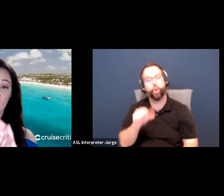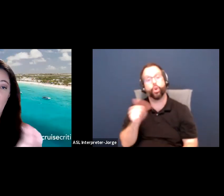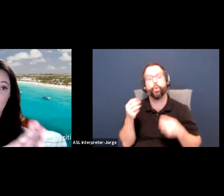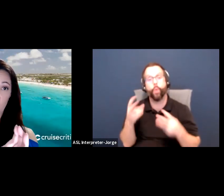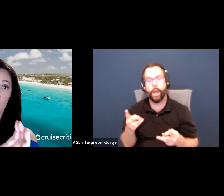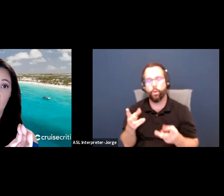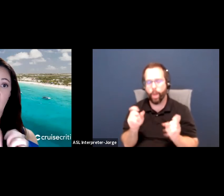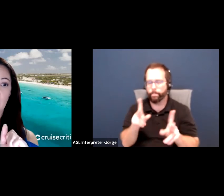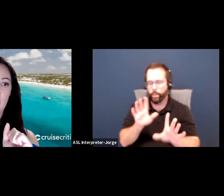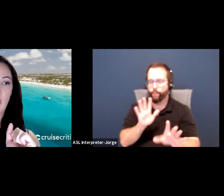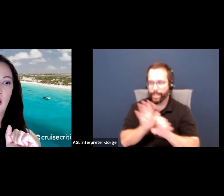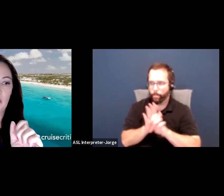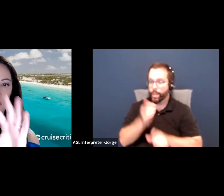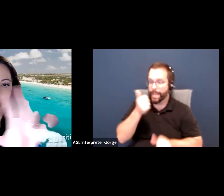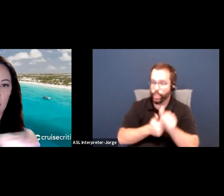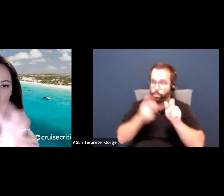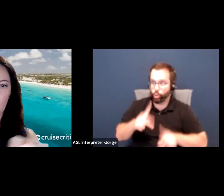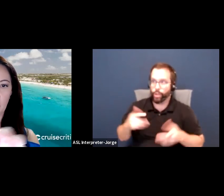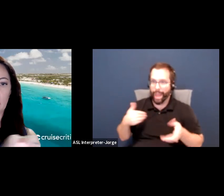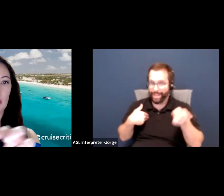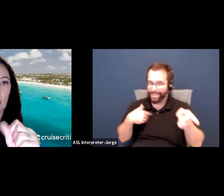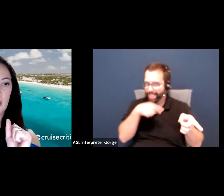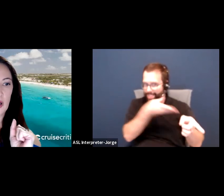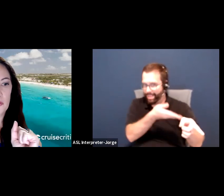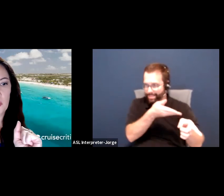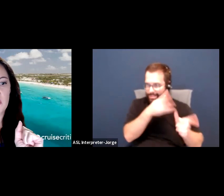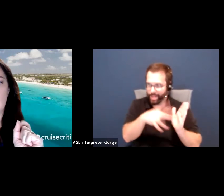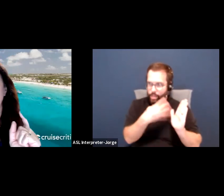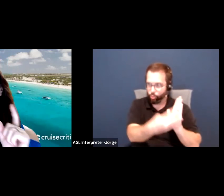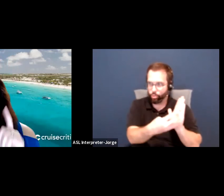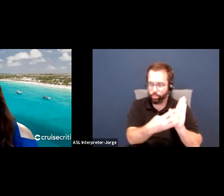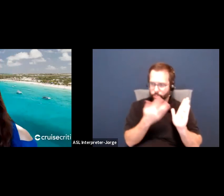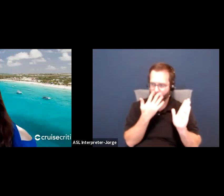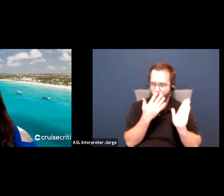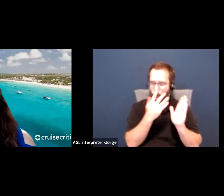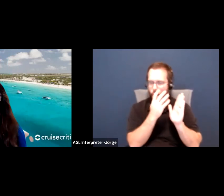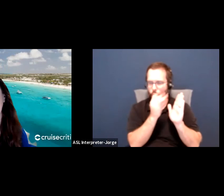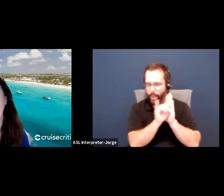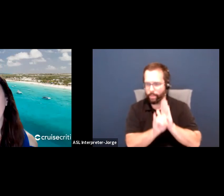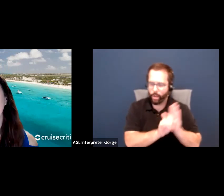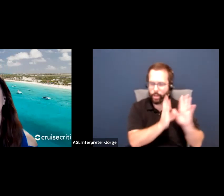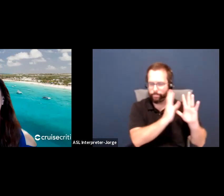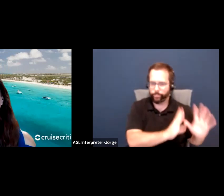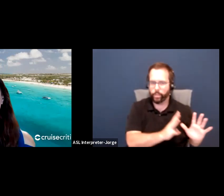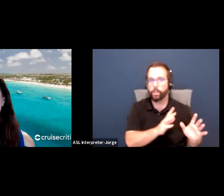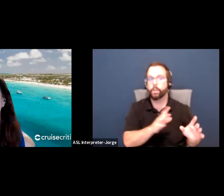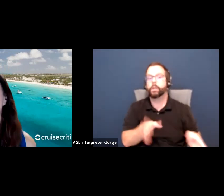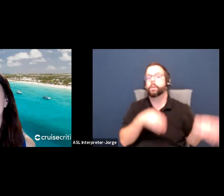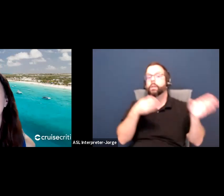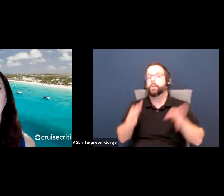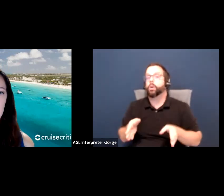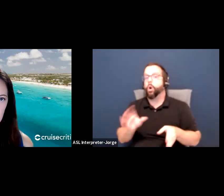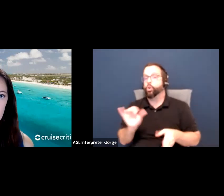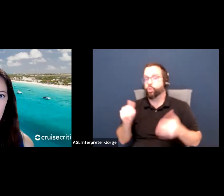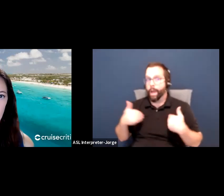has this dashboard, right? These, this color-coded spreadsheet. The strategic planning quarterly meetings